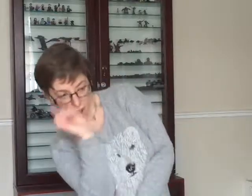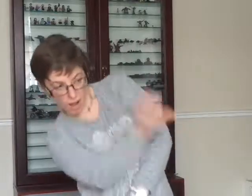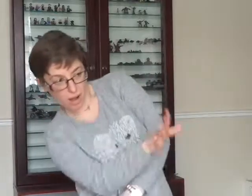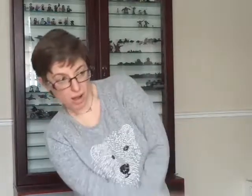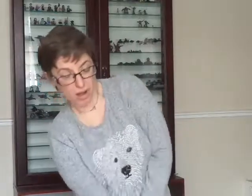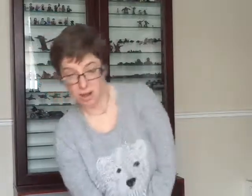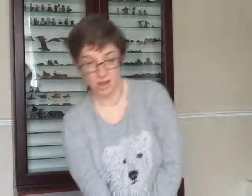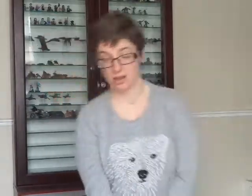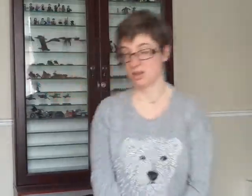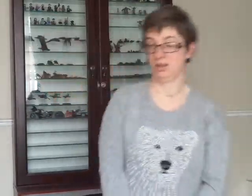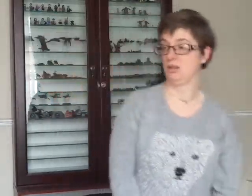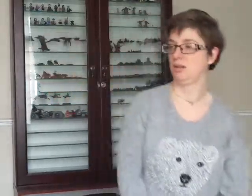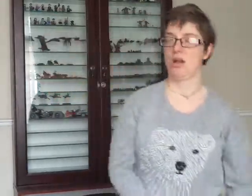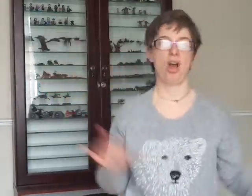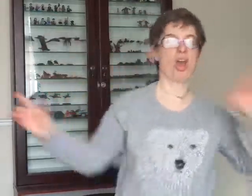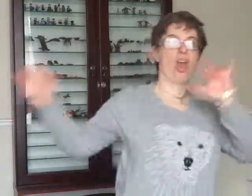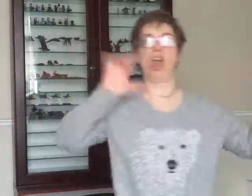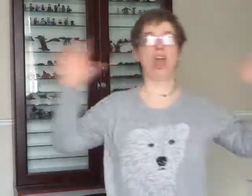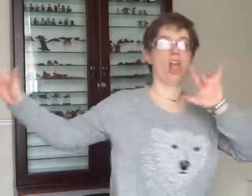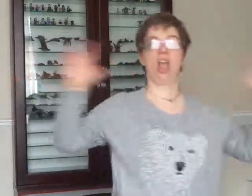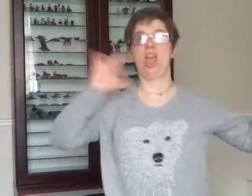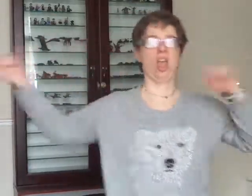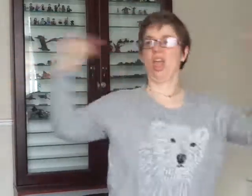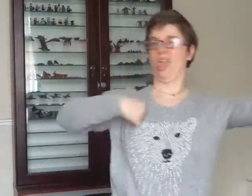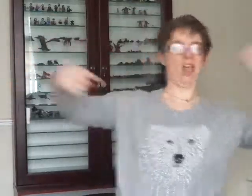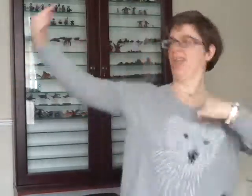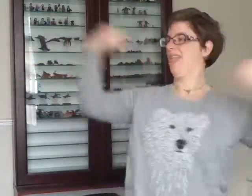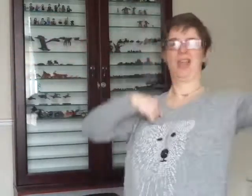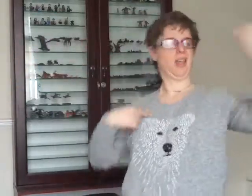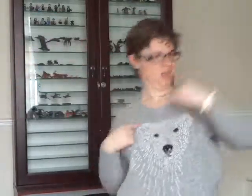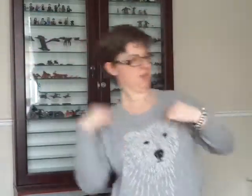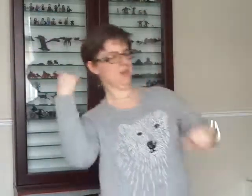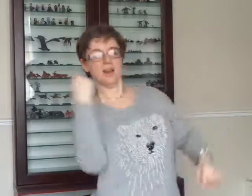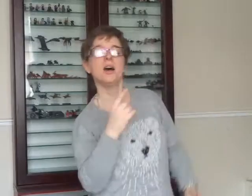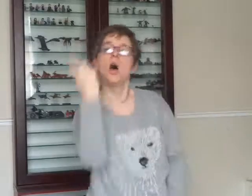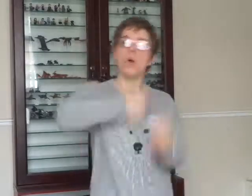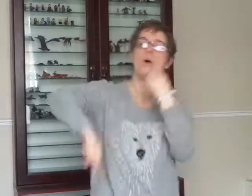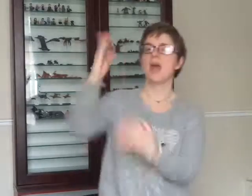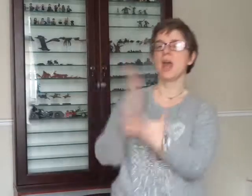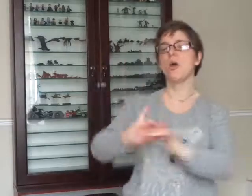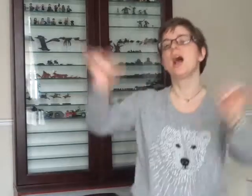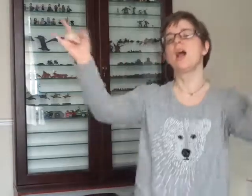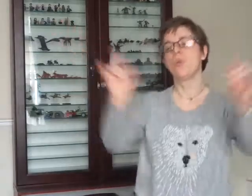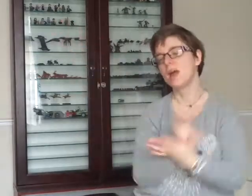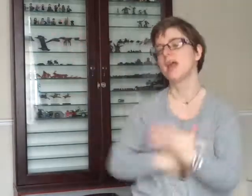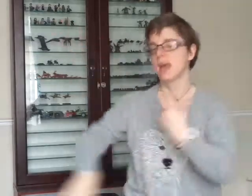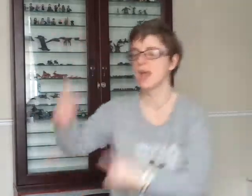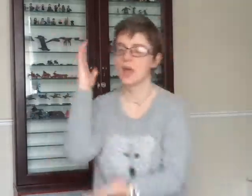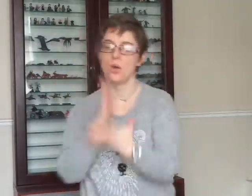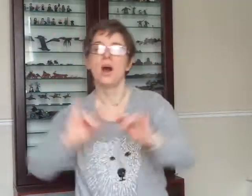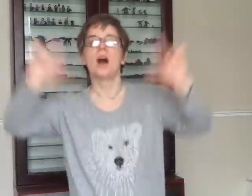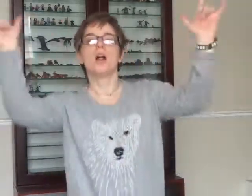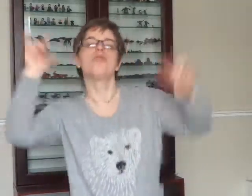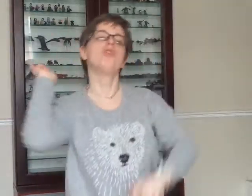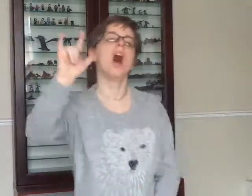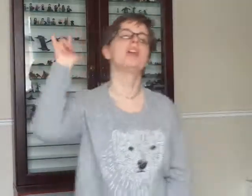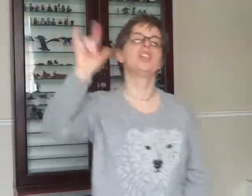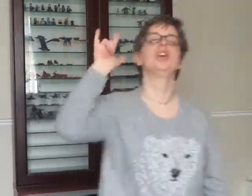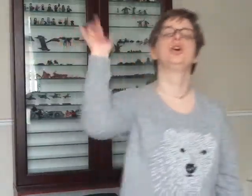disgrace, waving your banner all the night. We Will, We Will Rock You